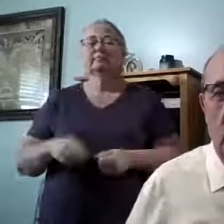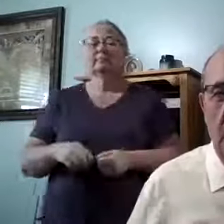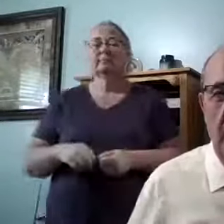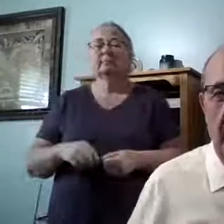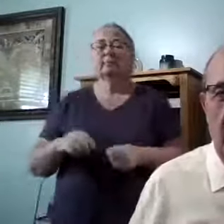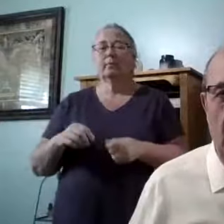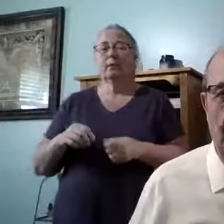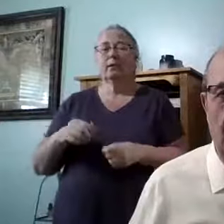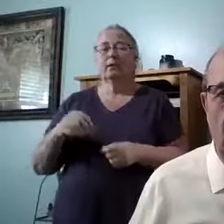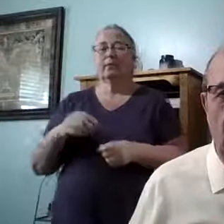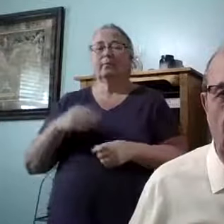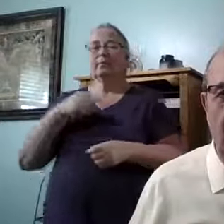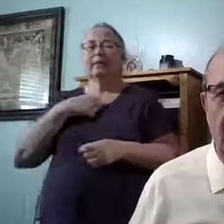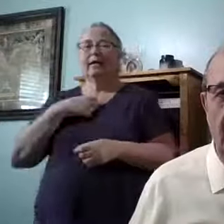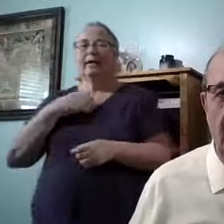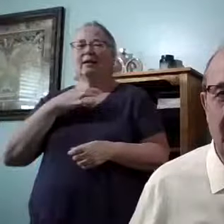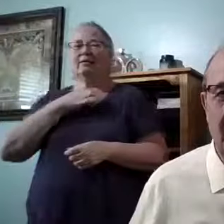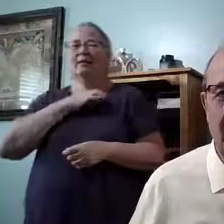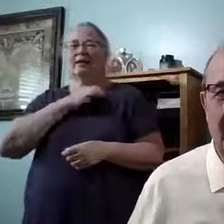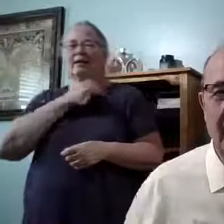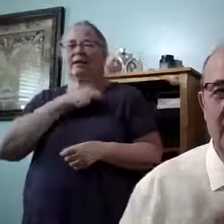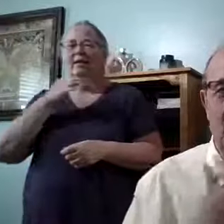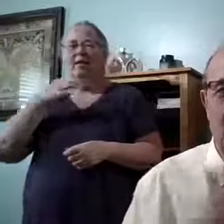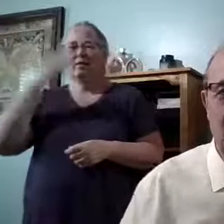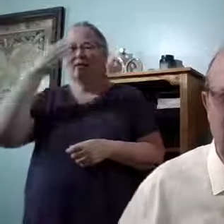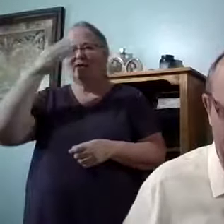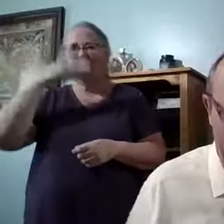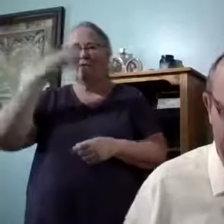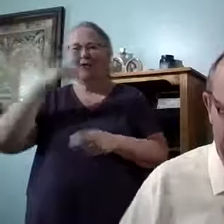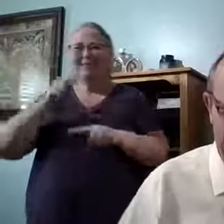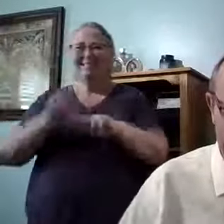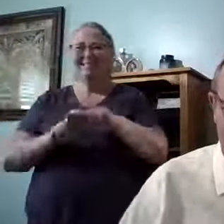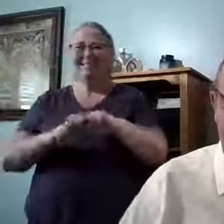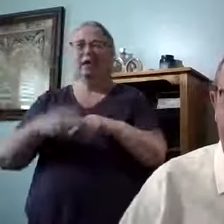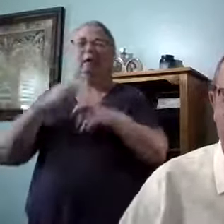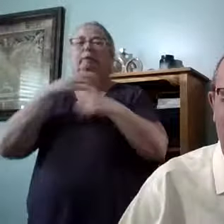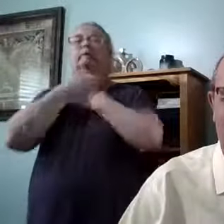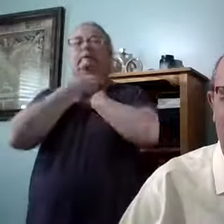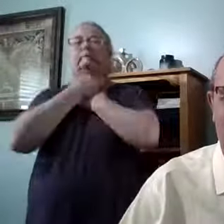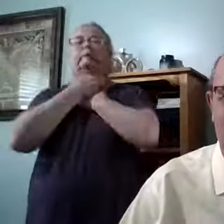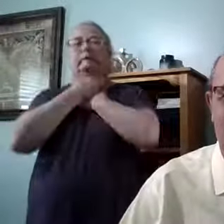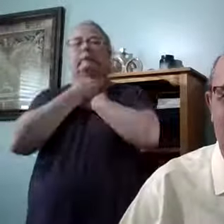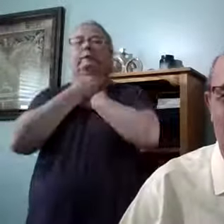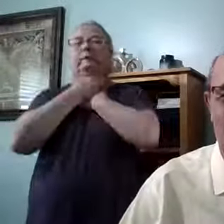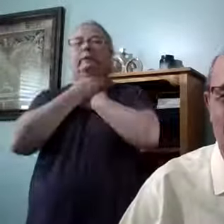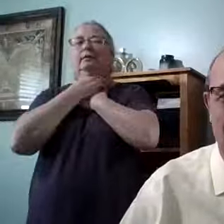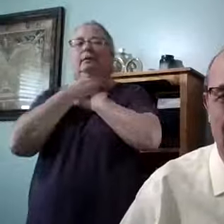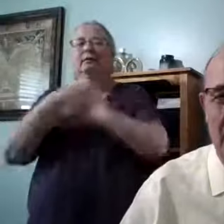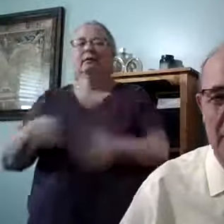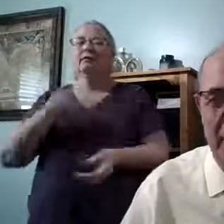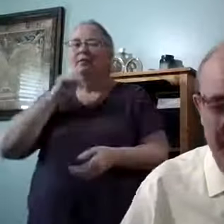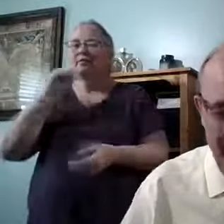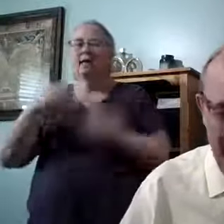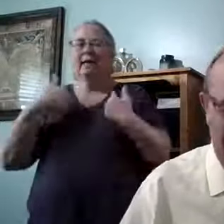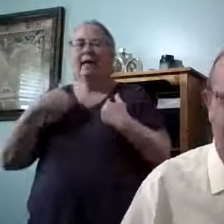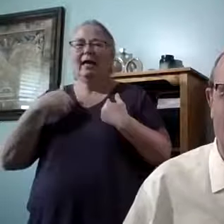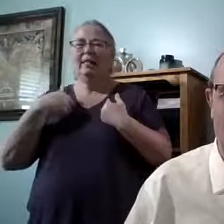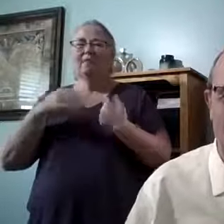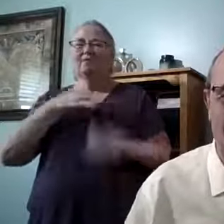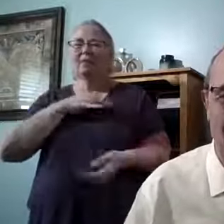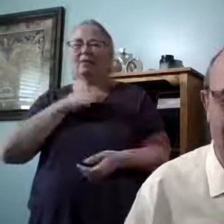Well, I wish I had a volunteer on the front seat. I'd strangle you. We haven't had a volunteer in a long time, Shane